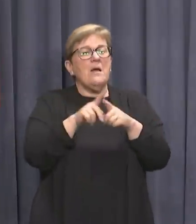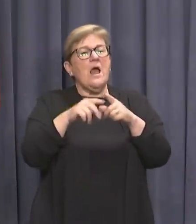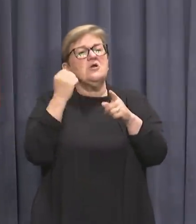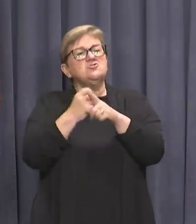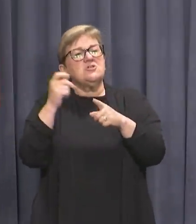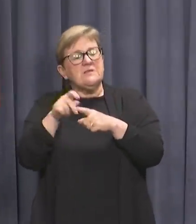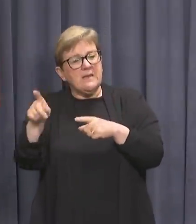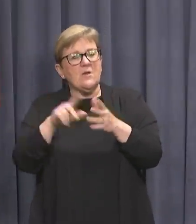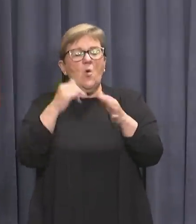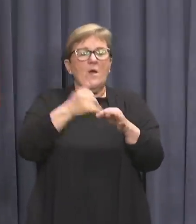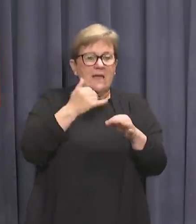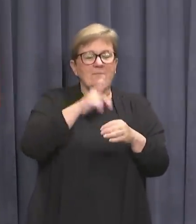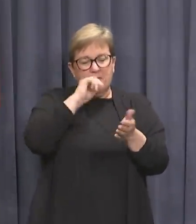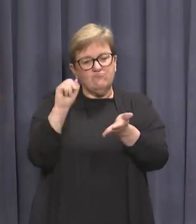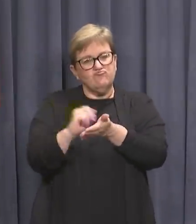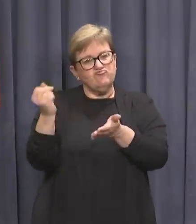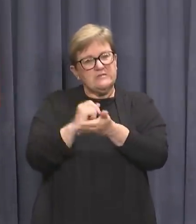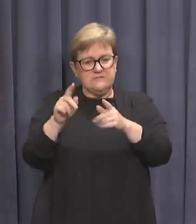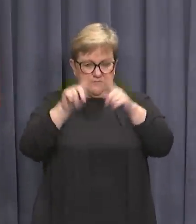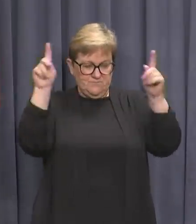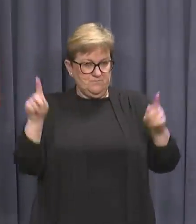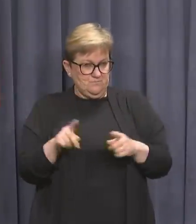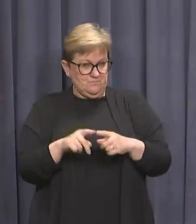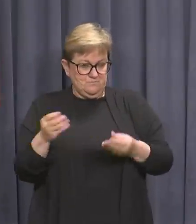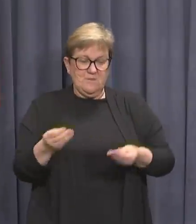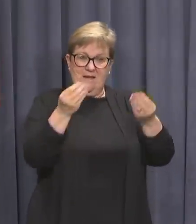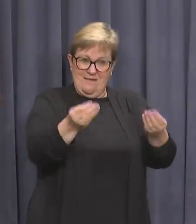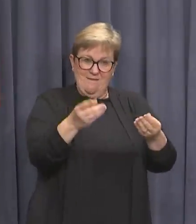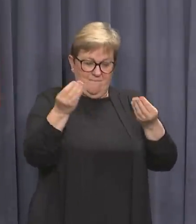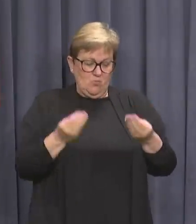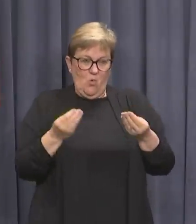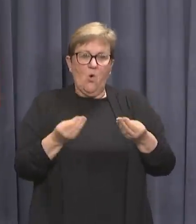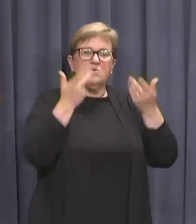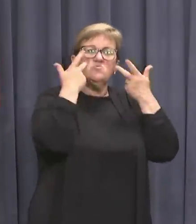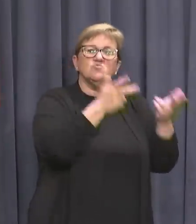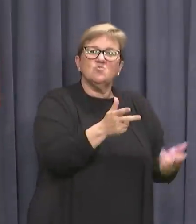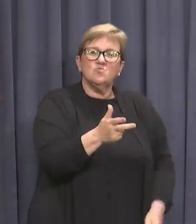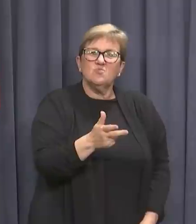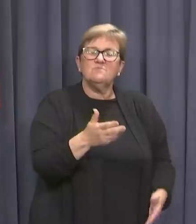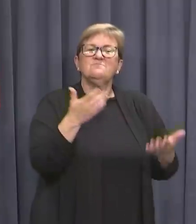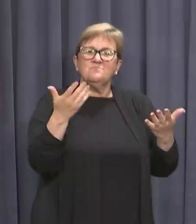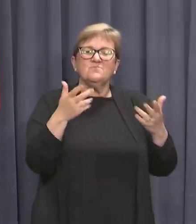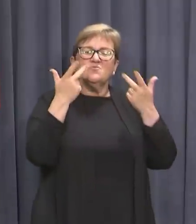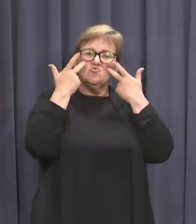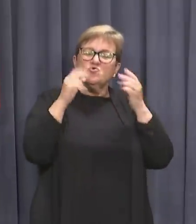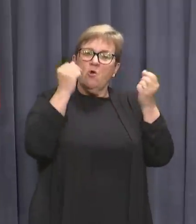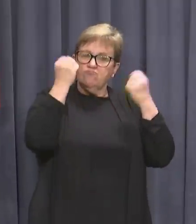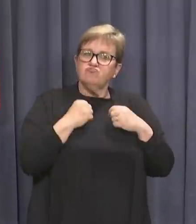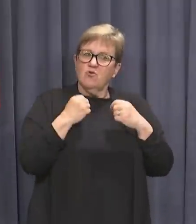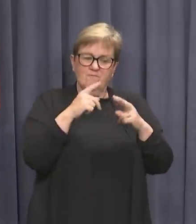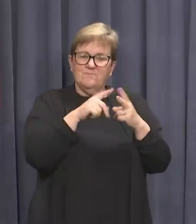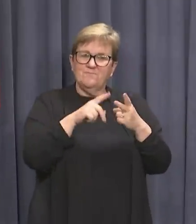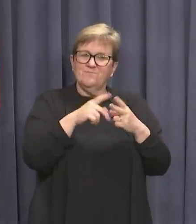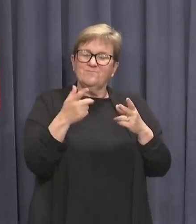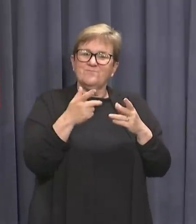a GP or pharmacist, can print your immunisation history statement for you. Acceptable forms of showing proof of your COVID